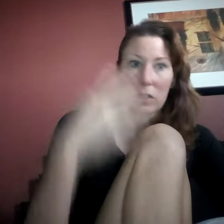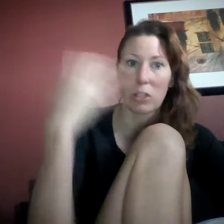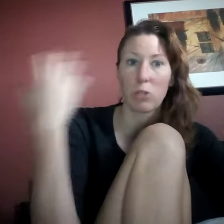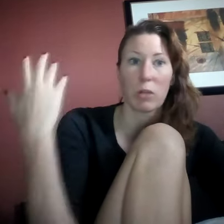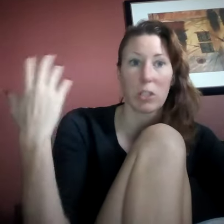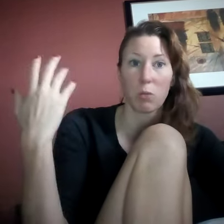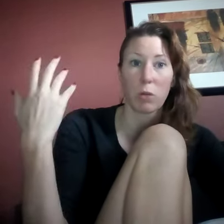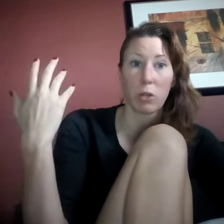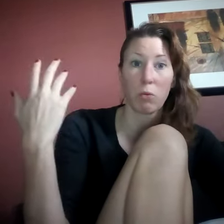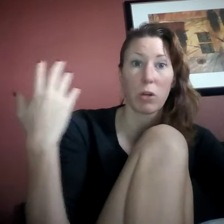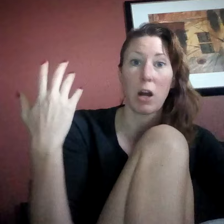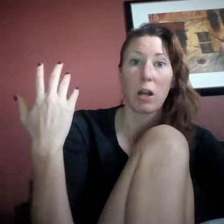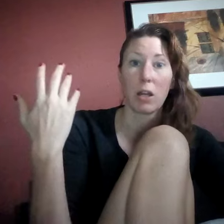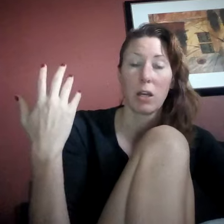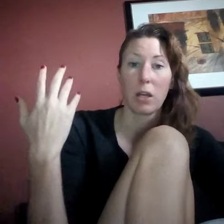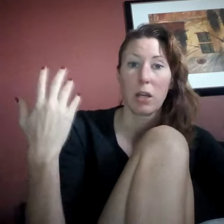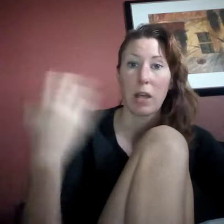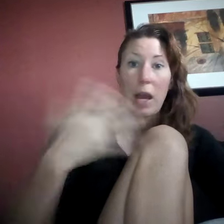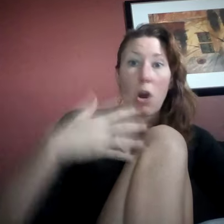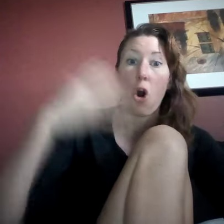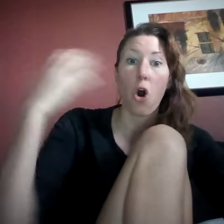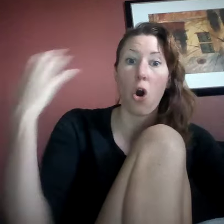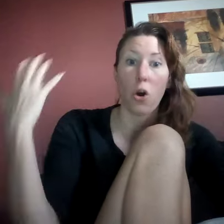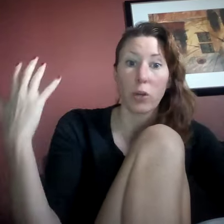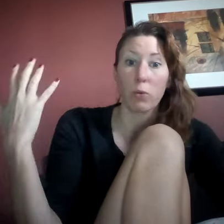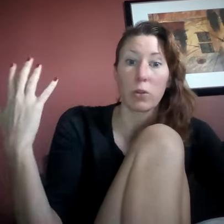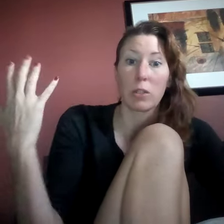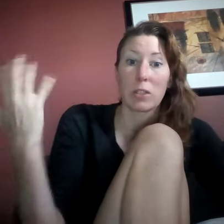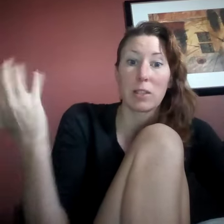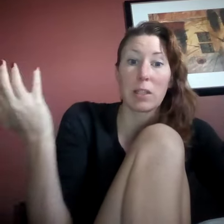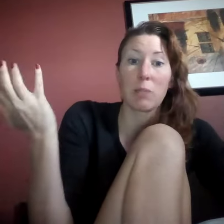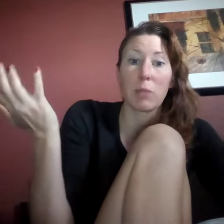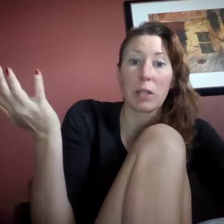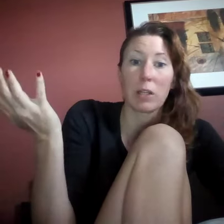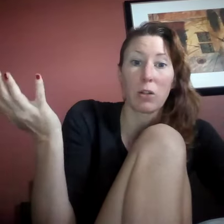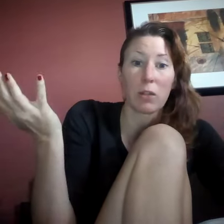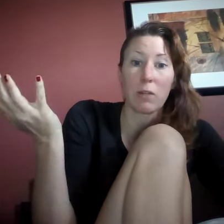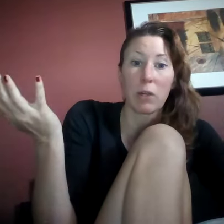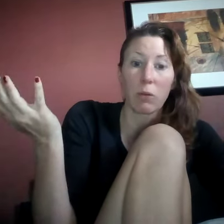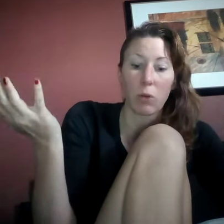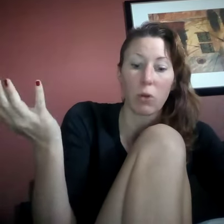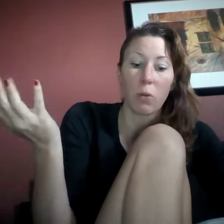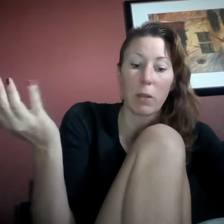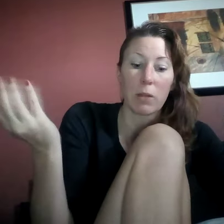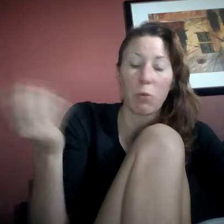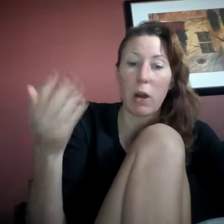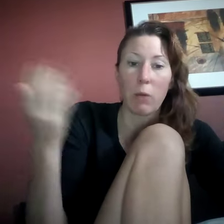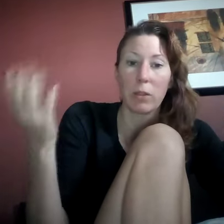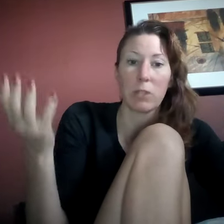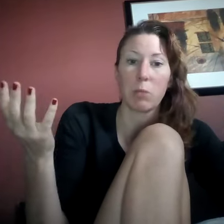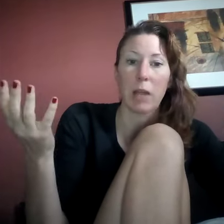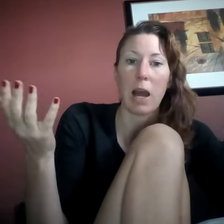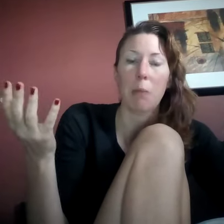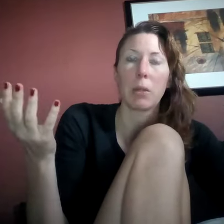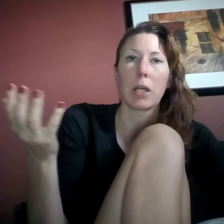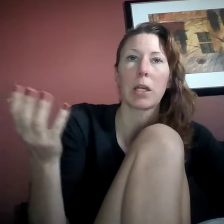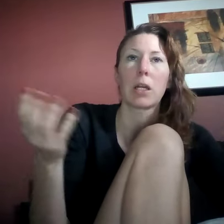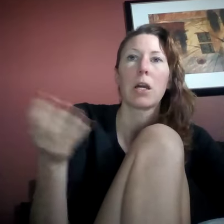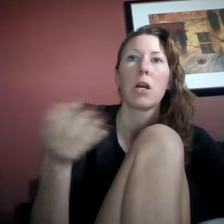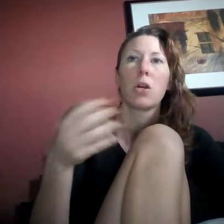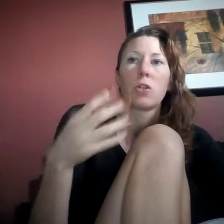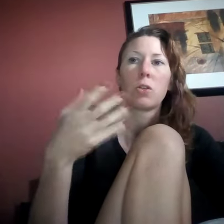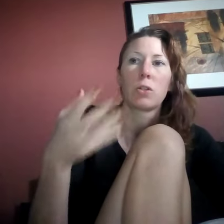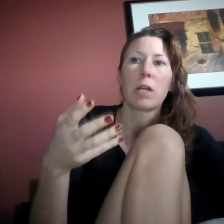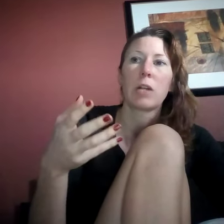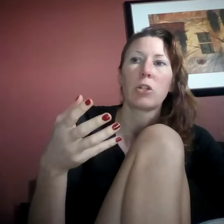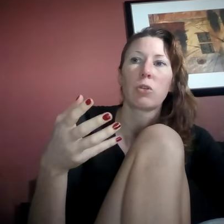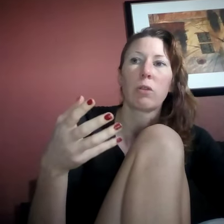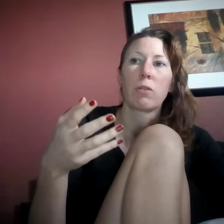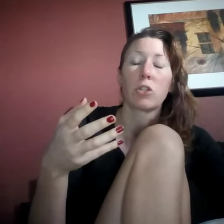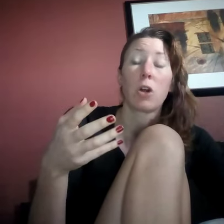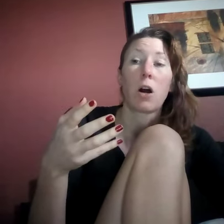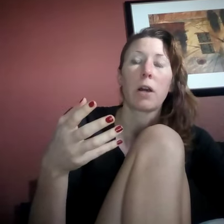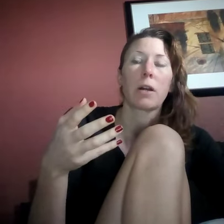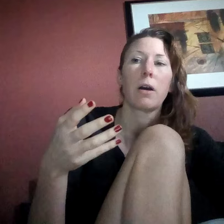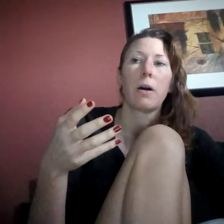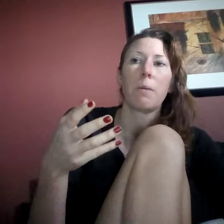a situation where you were not at all, you were sleeping in your living room and why would this be happening? So there's that degree of shock. Um,